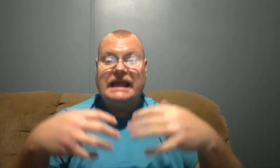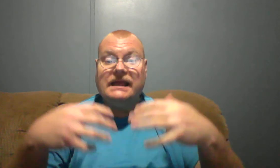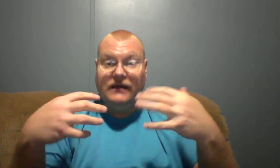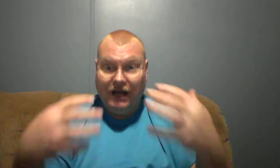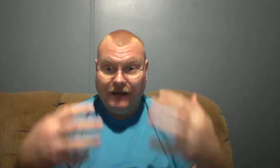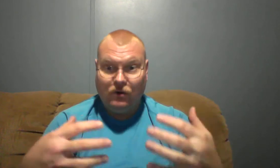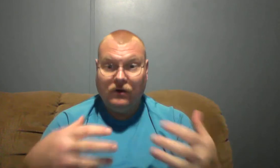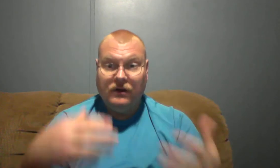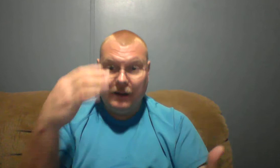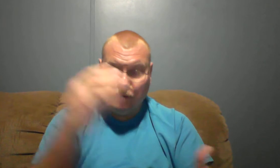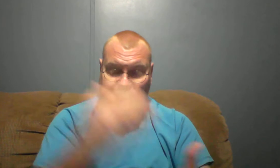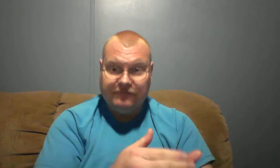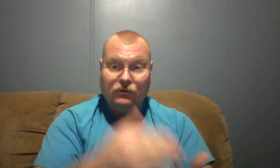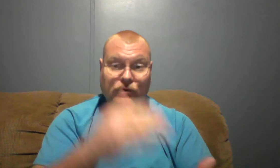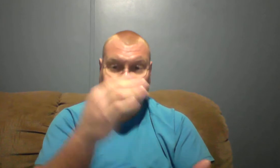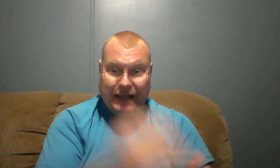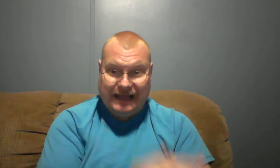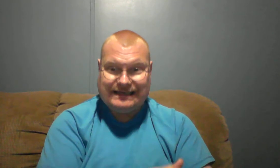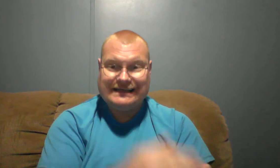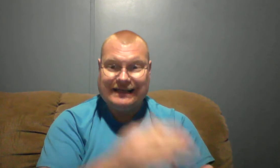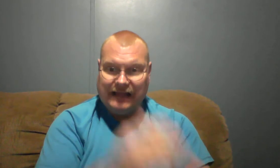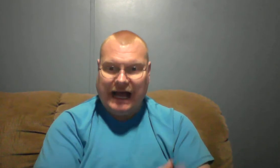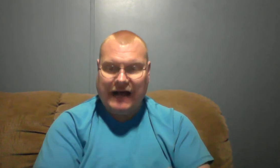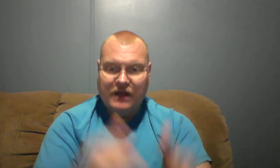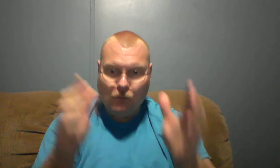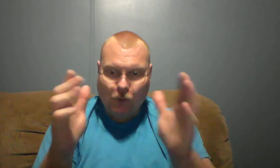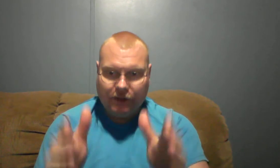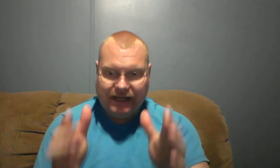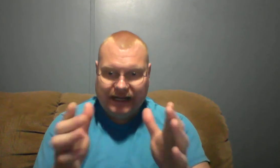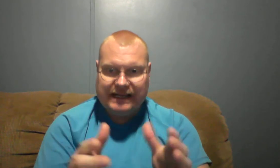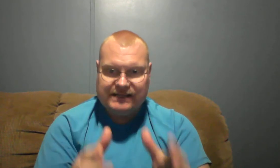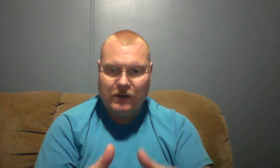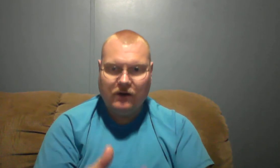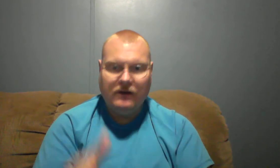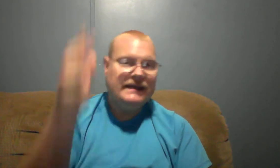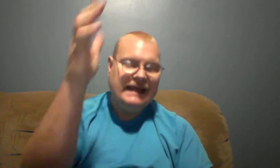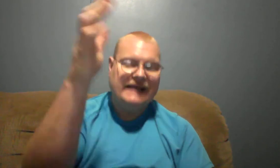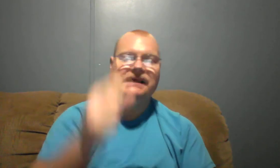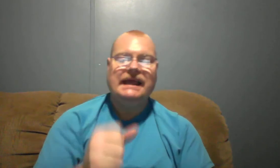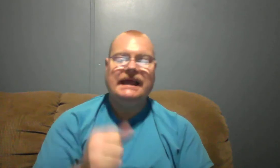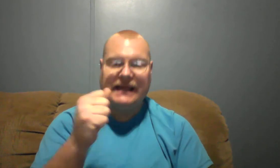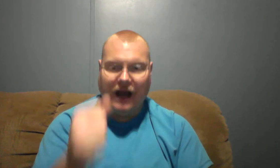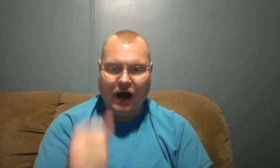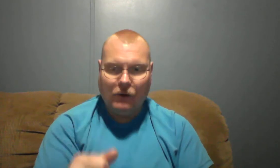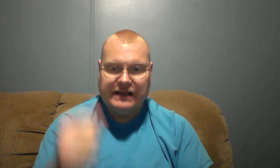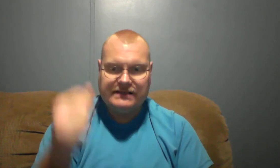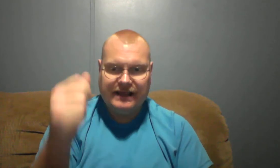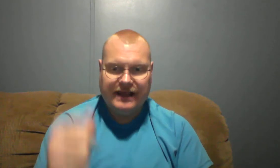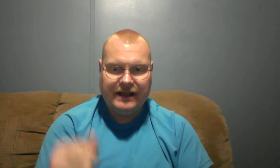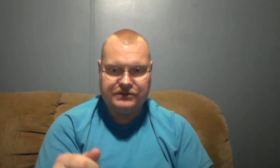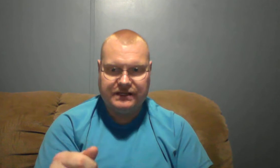humble, a prayerful, repentant life, walking in his will. Yes. He always hears us.